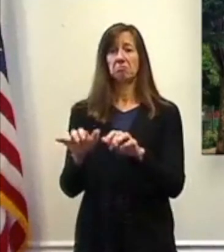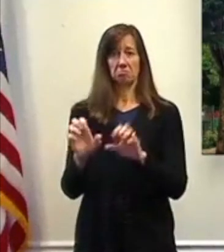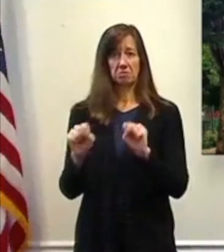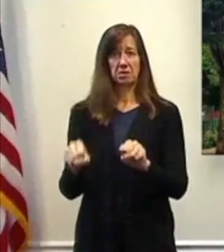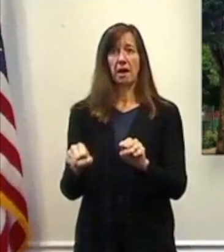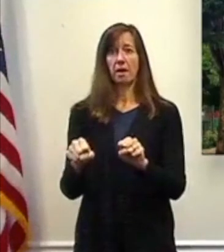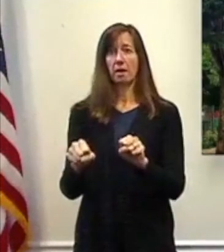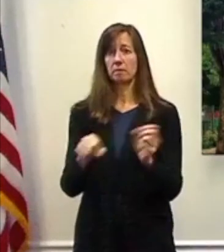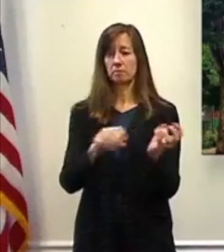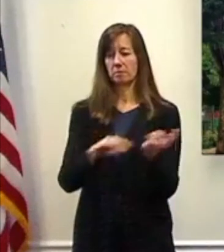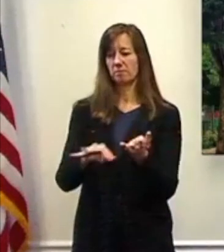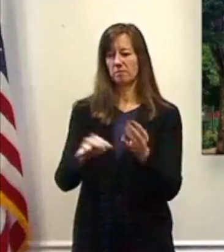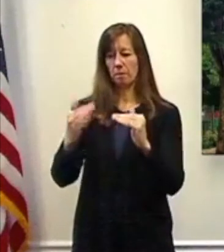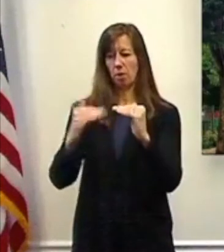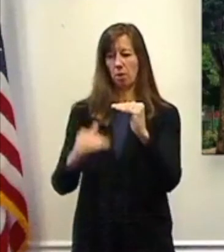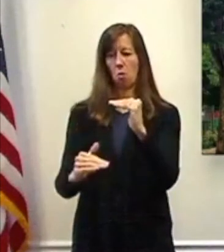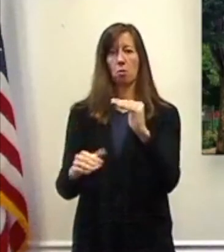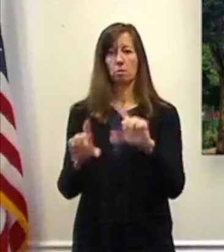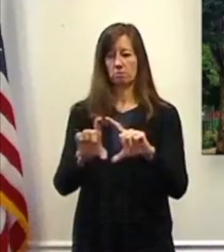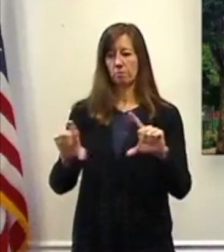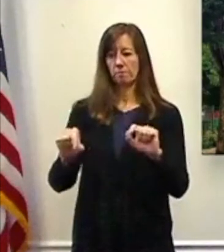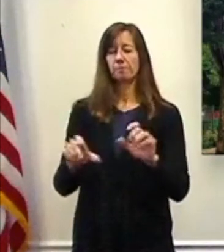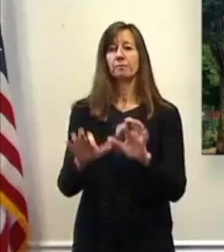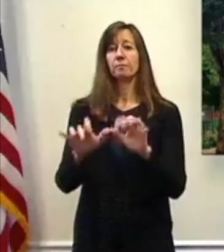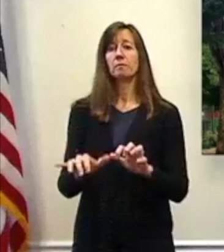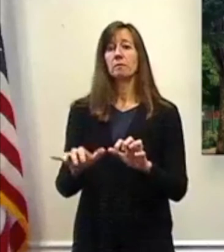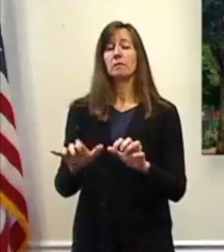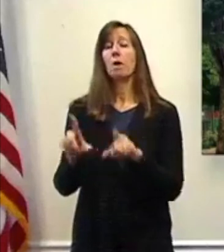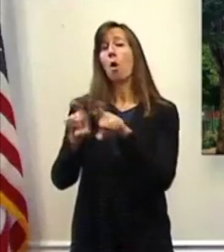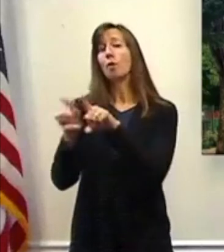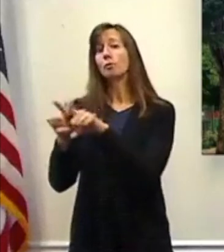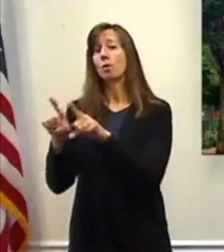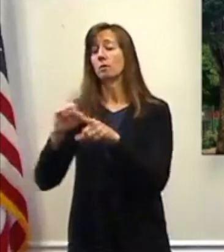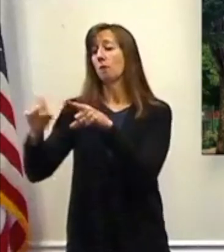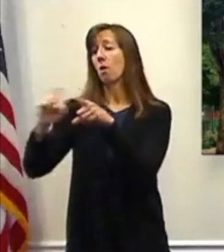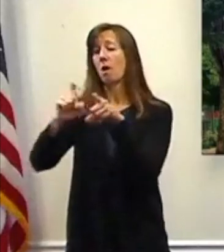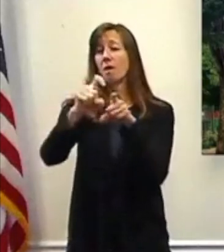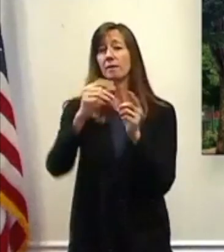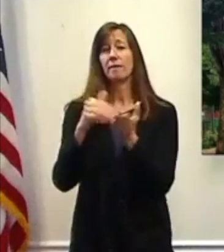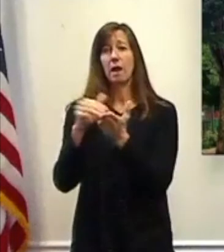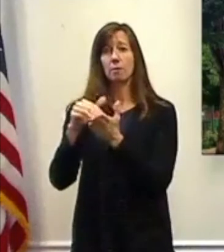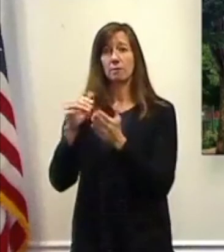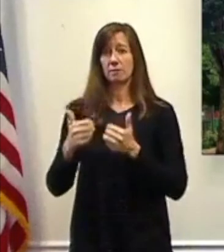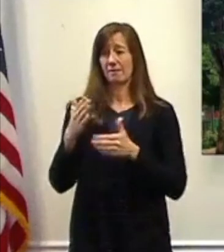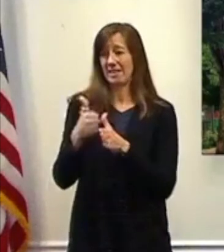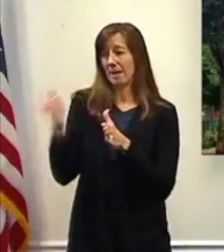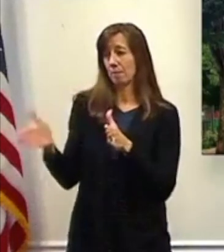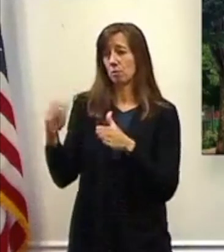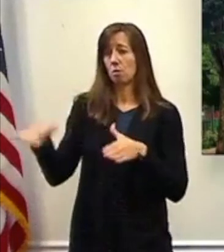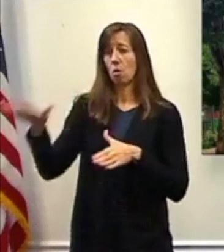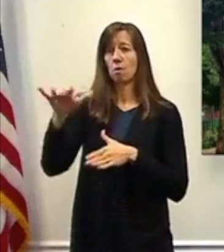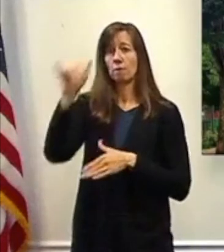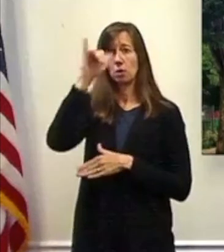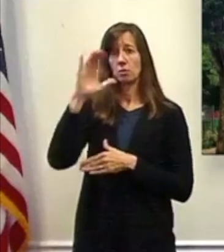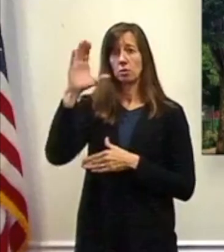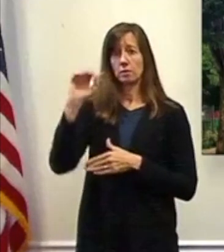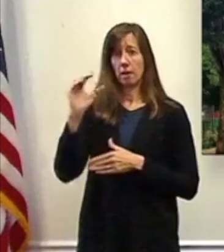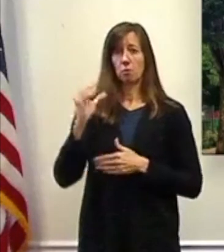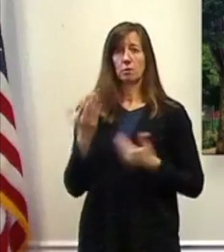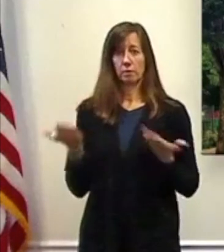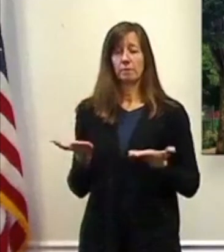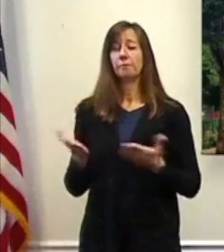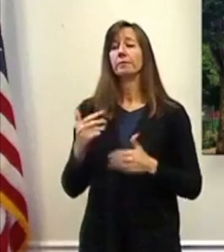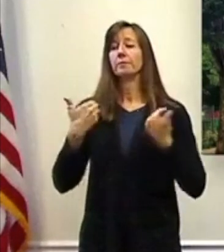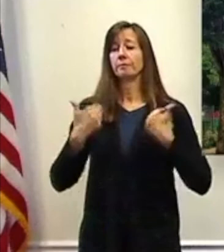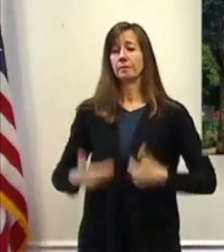live stream. We are calling thousands of your neighbors across Dutchess County. This is County Executive Mark Molinaro. Thank you for joining our